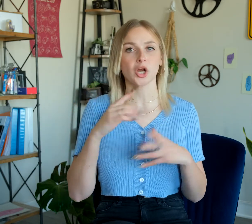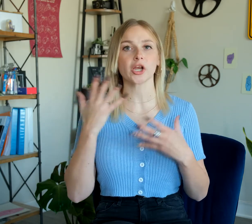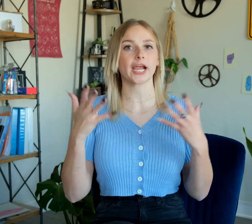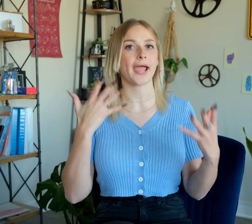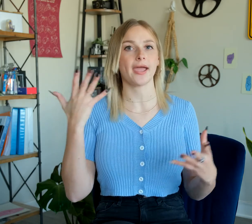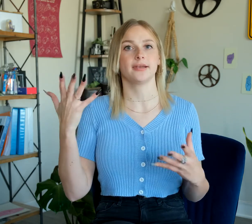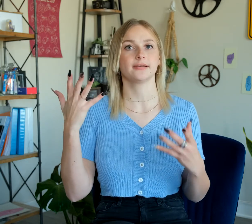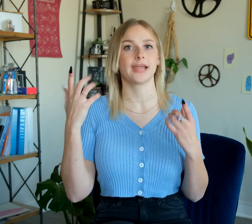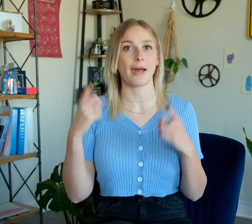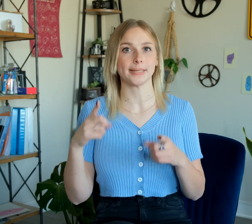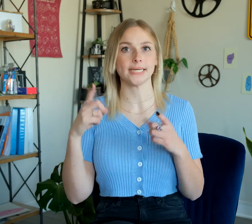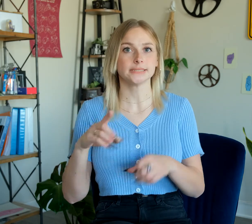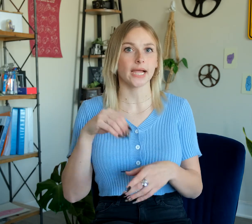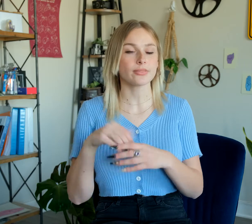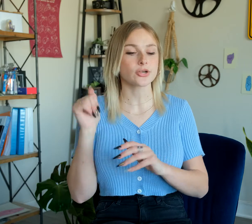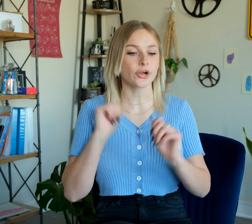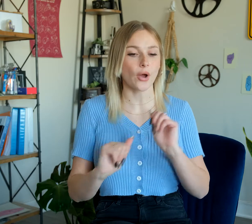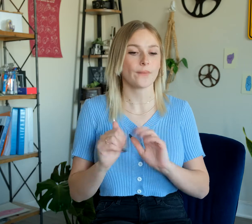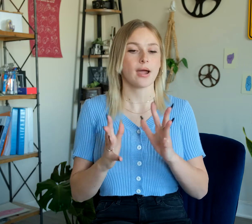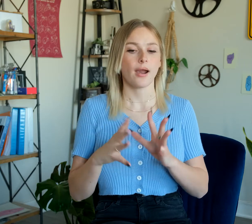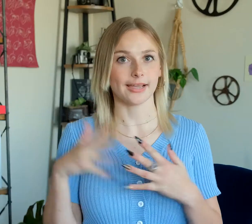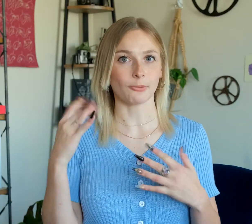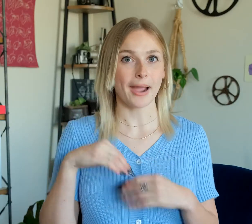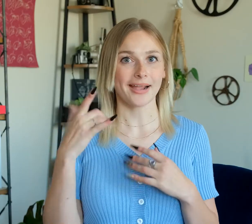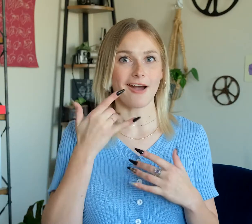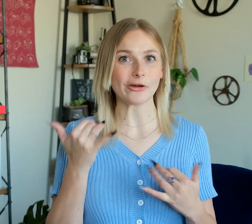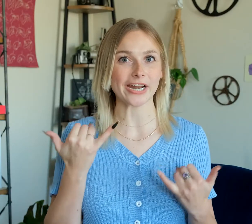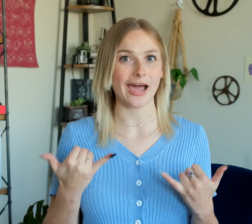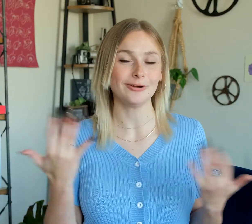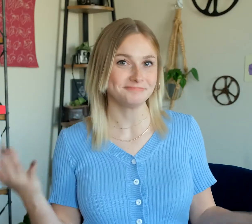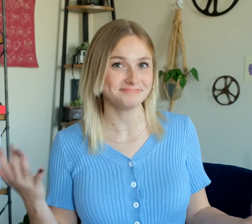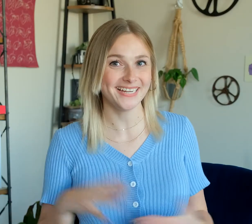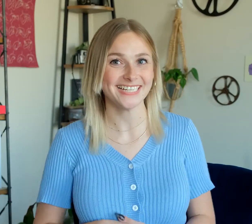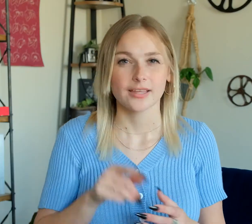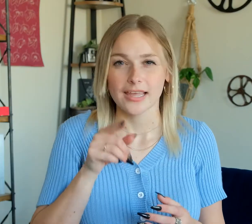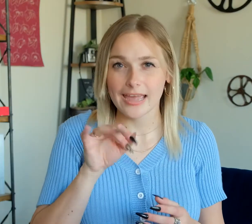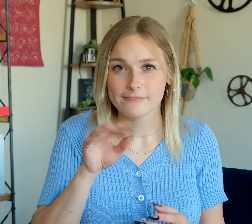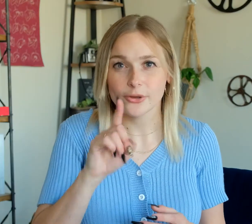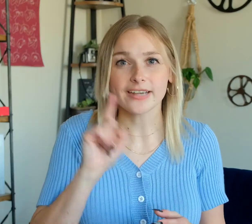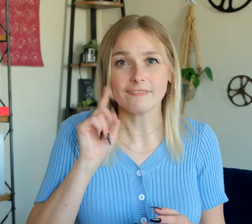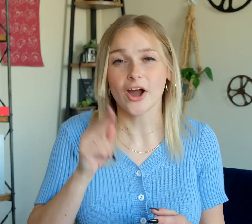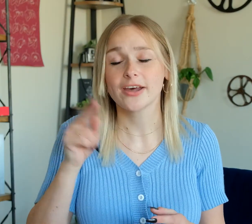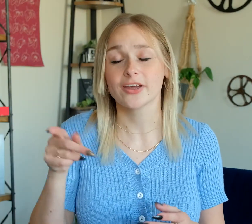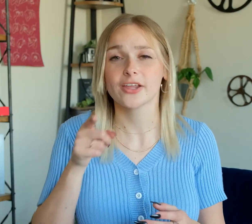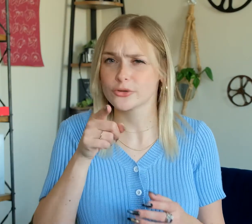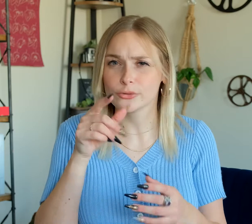and happening in the show. That's why it's halfway to them. If you're deaf or hard of hearing, you